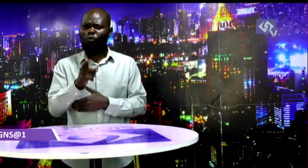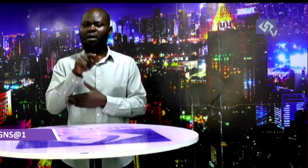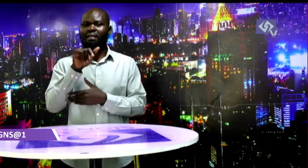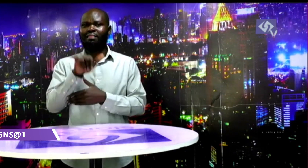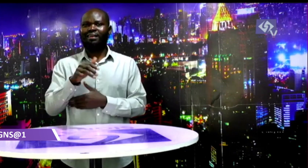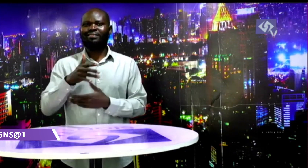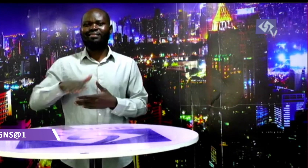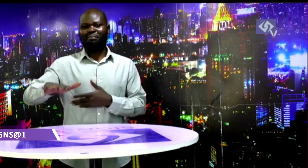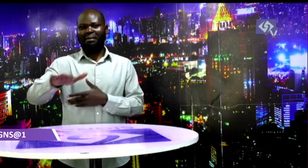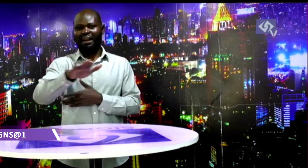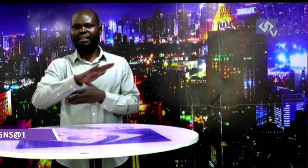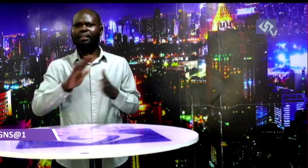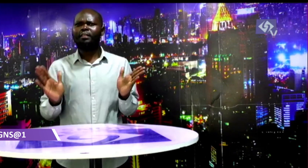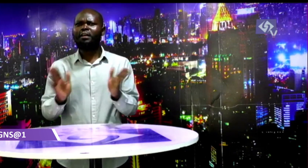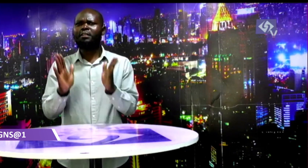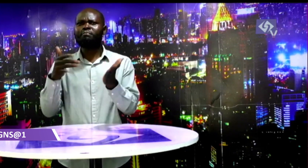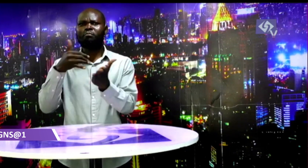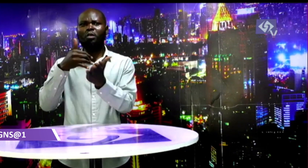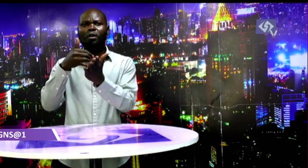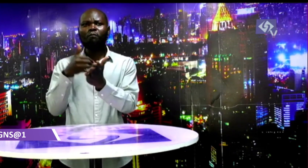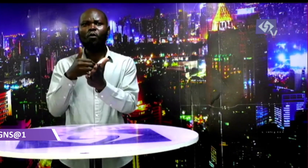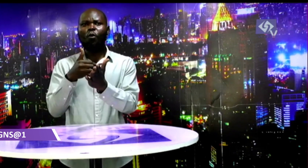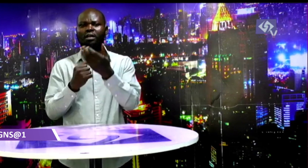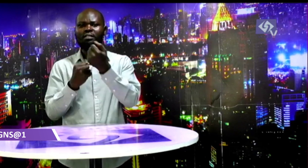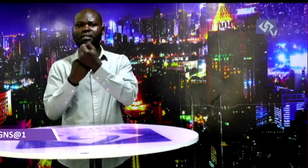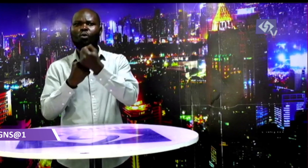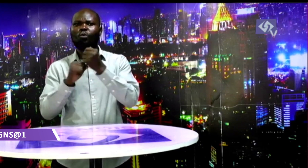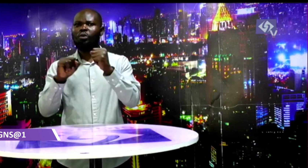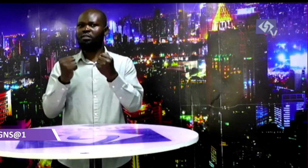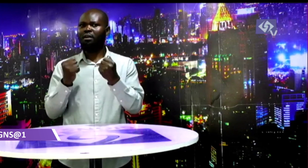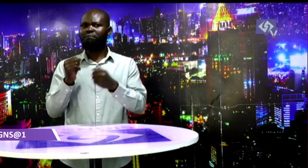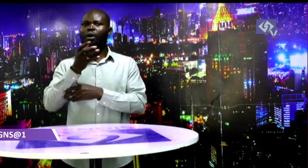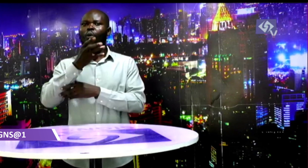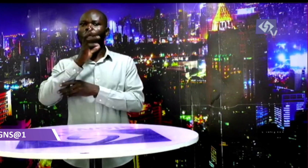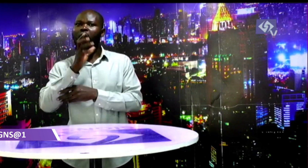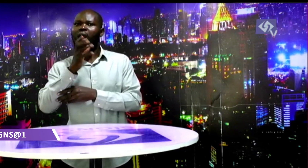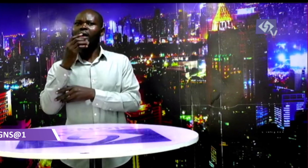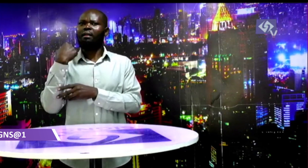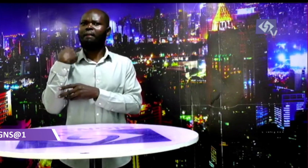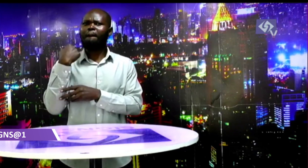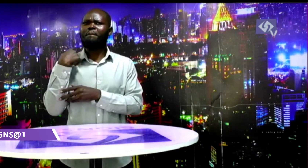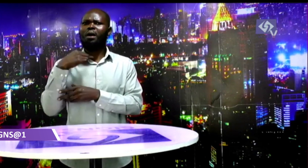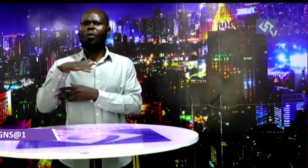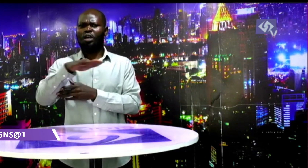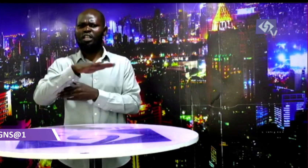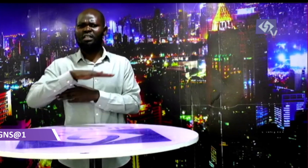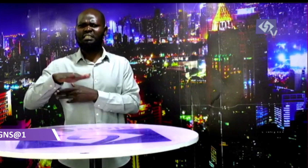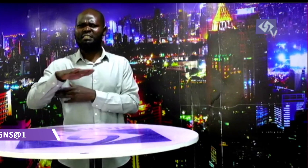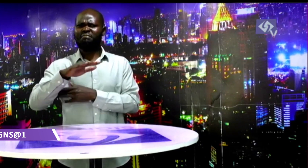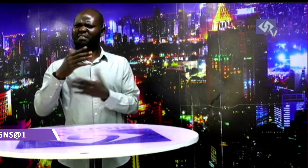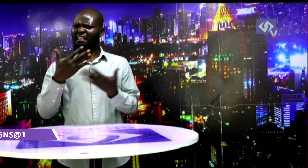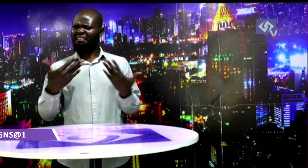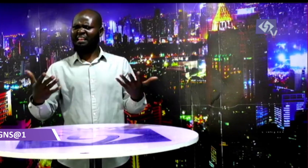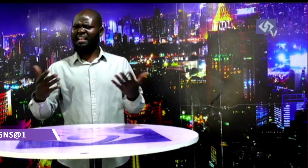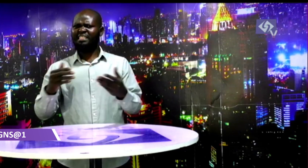of uh consolidated approach to prevent duplication and ensure comprehensive courage